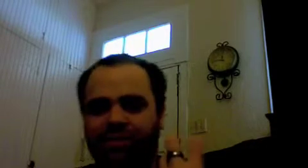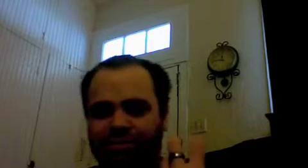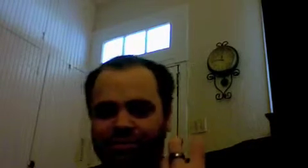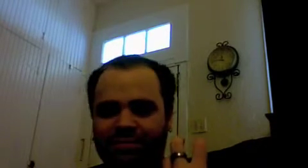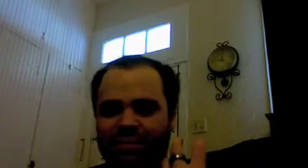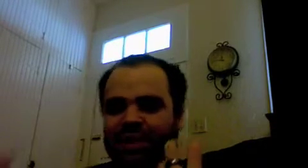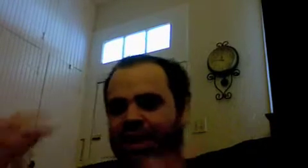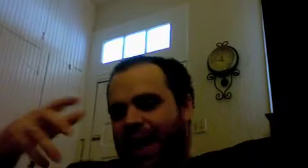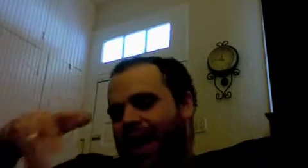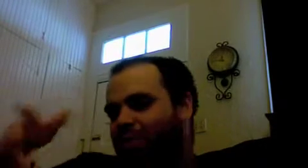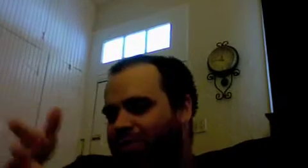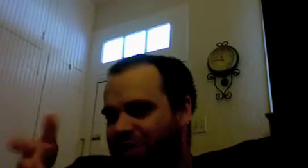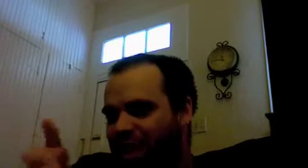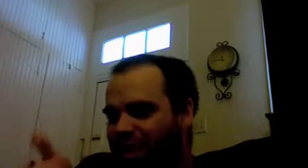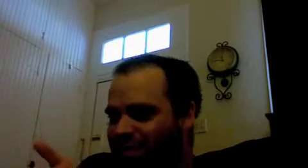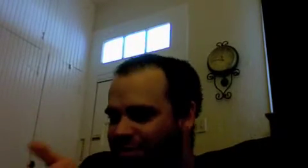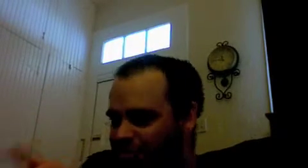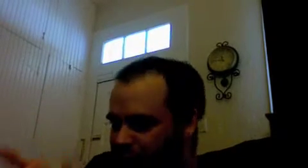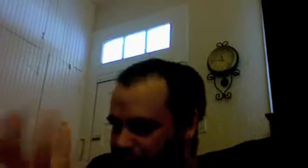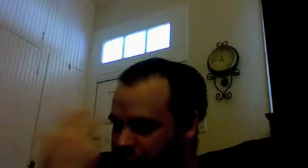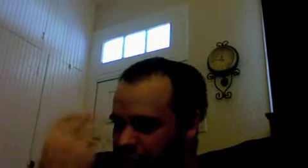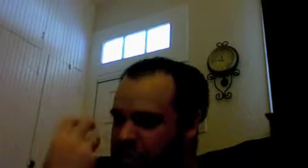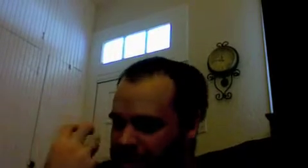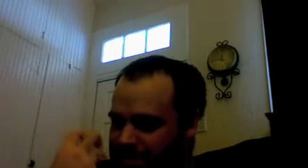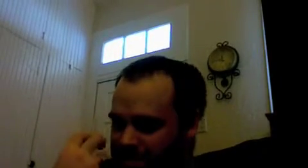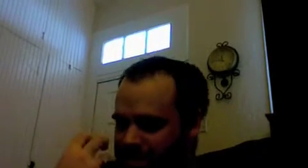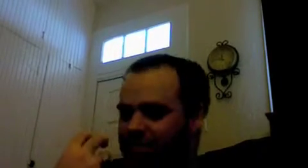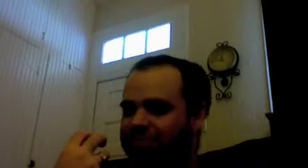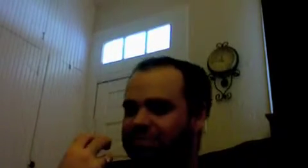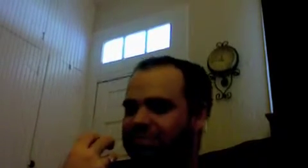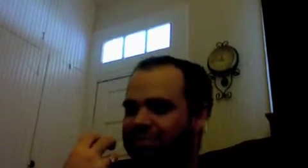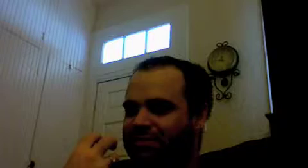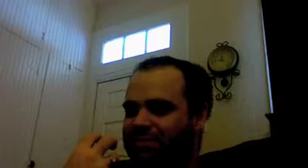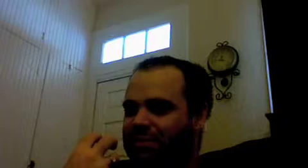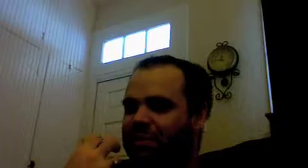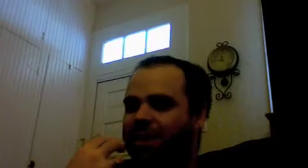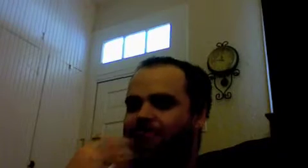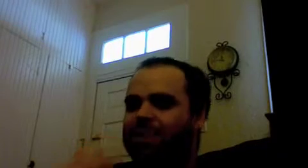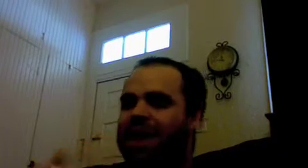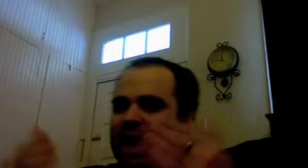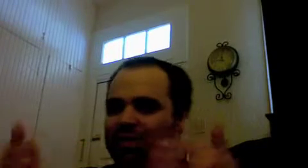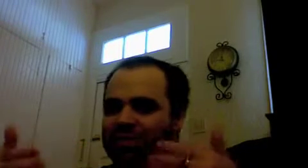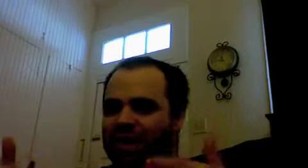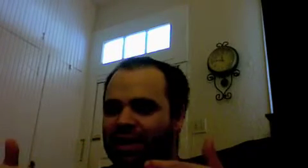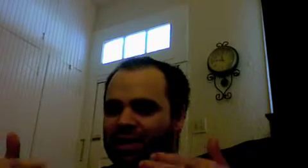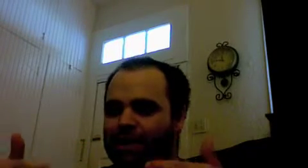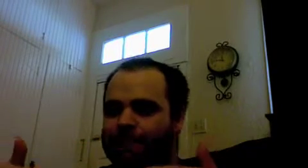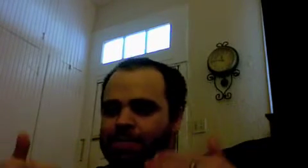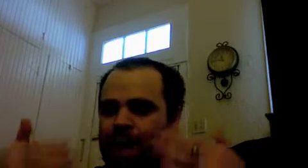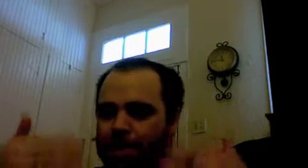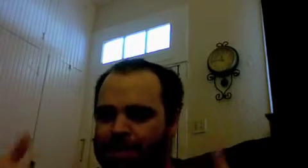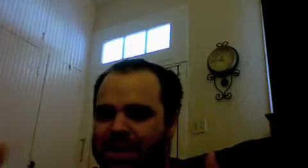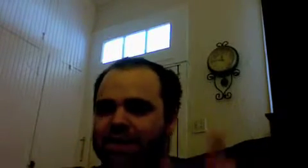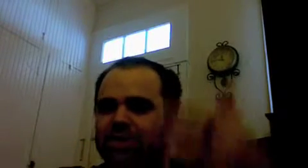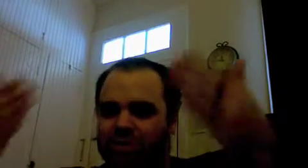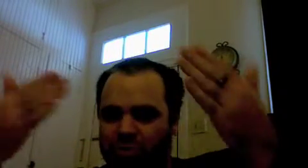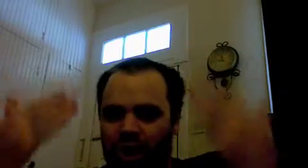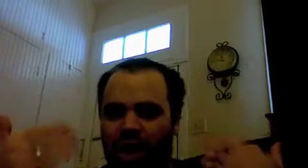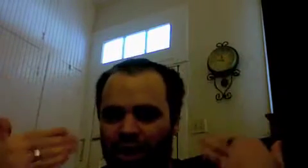how does God view himself right how does God appear to God